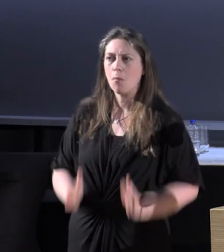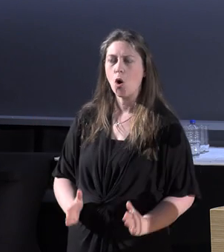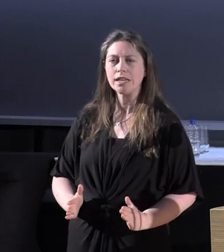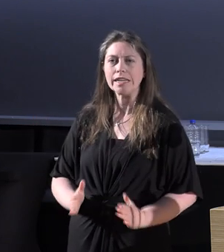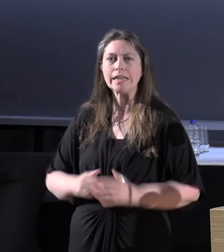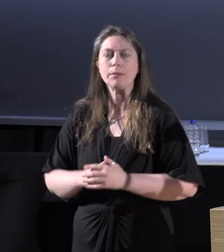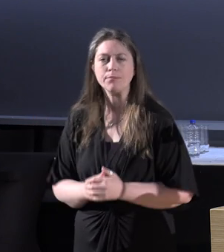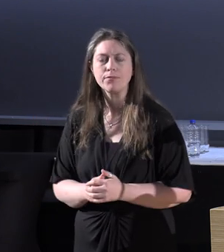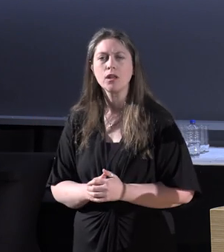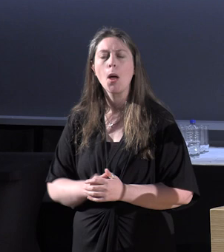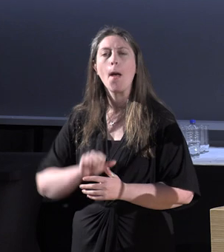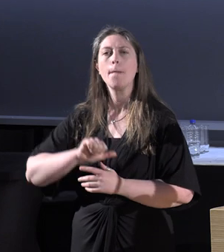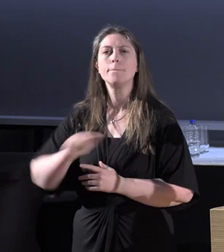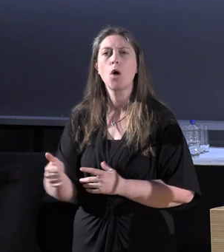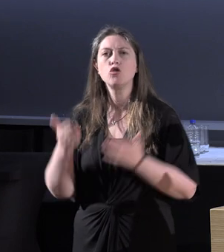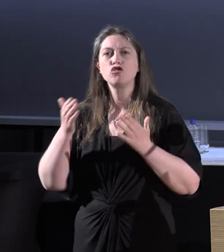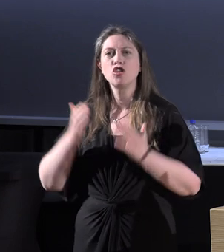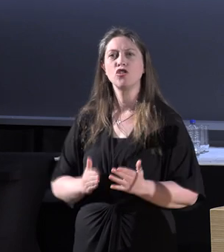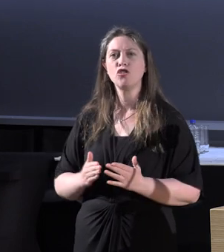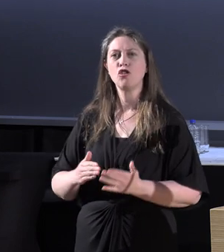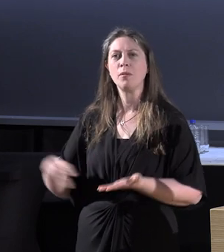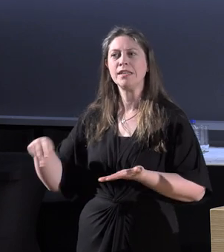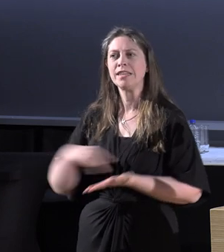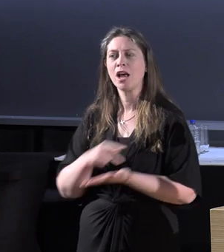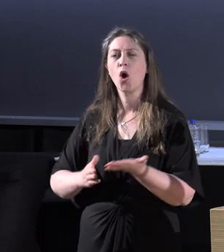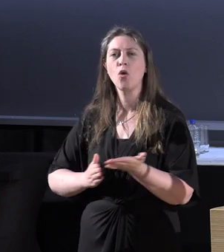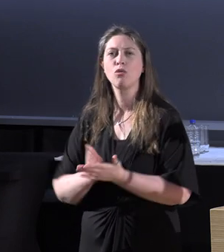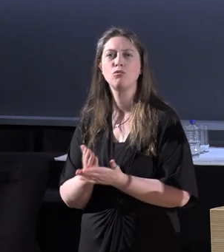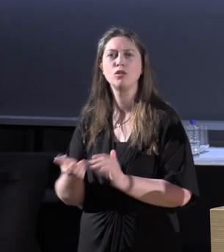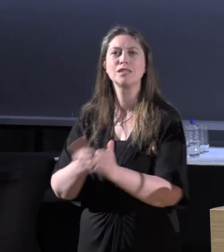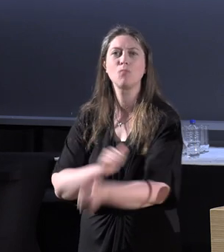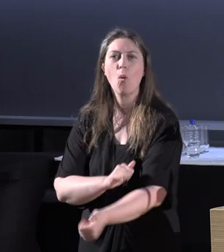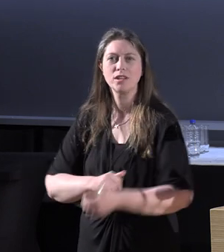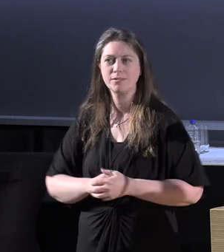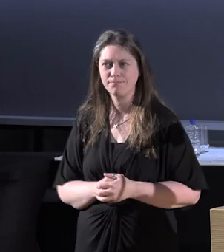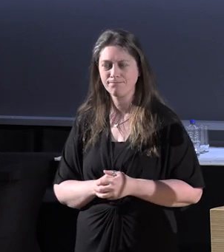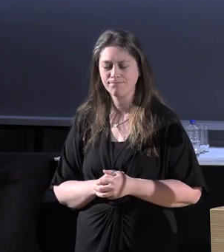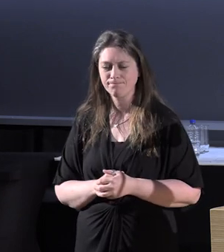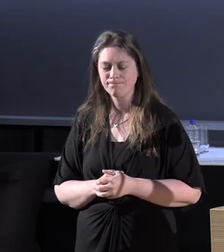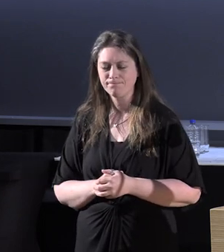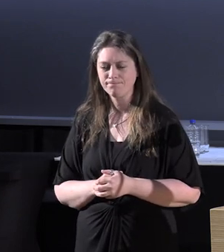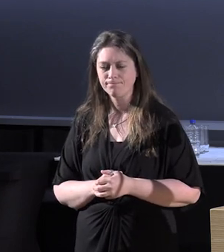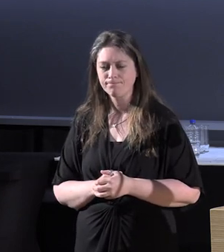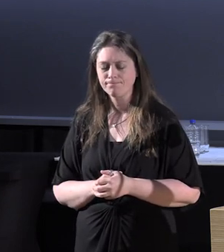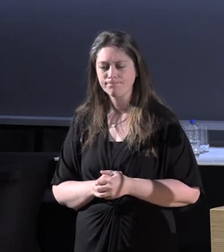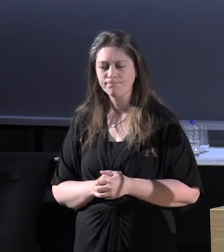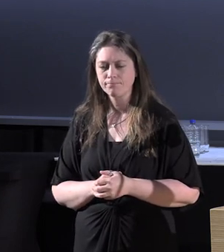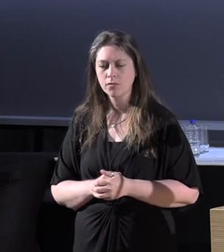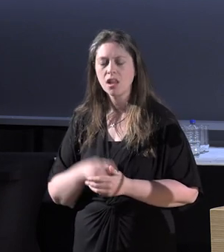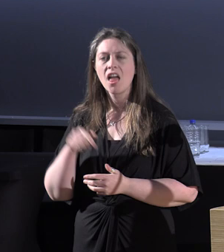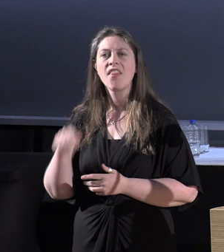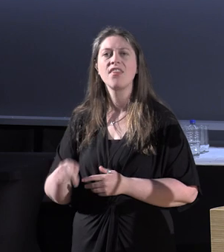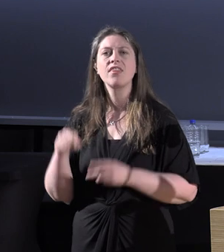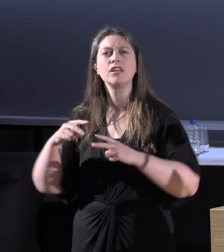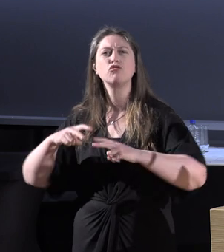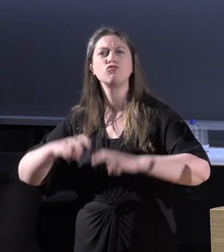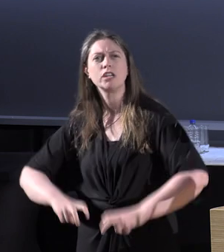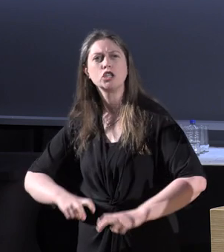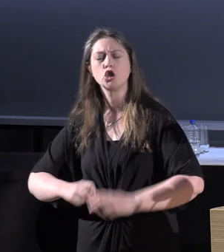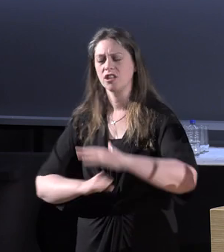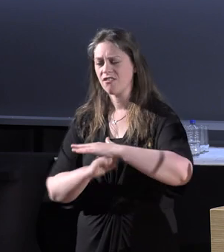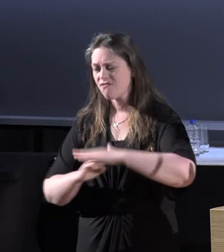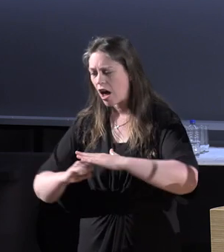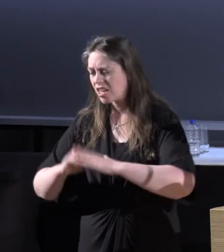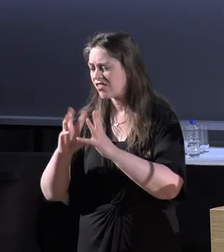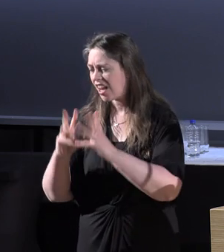doing the post-human tango in and through sport. And the idea in this research and the foundation